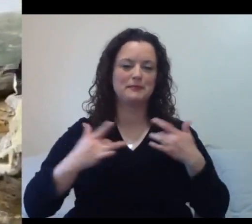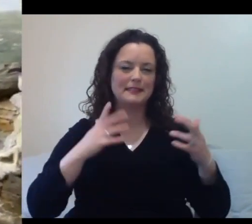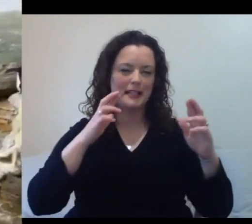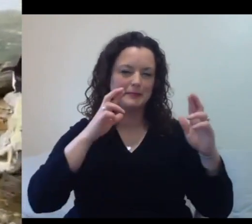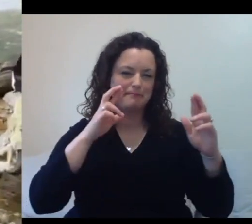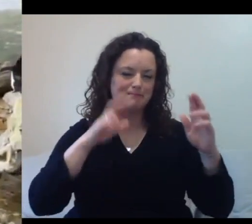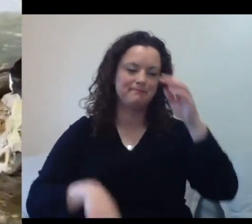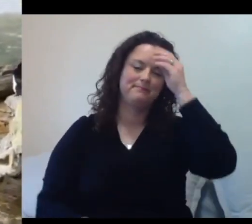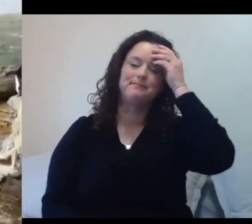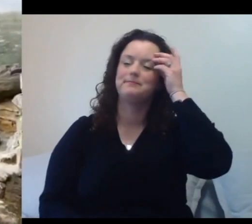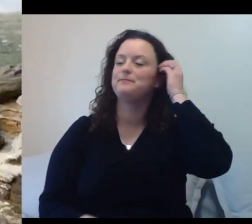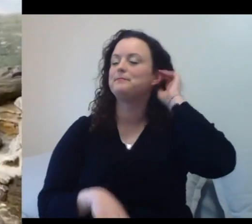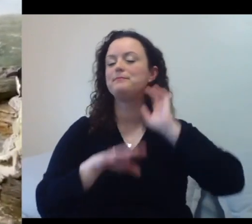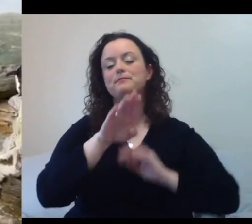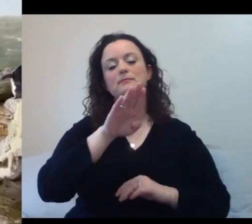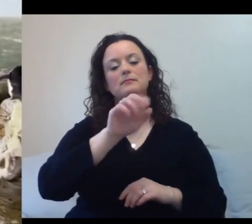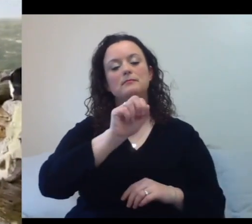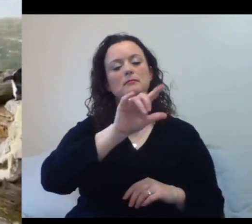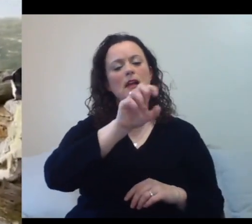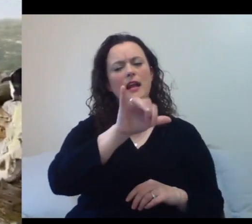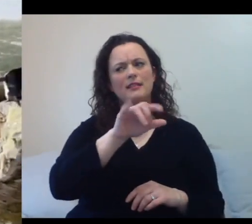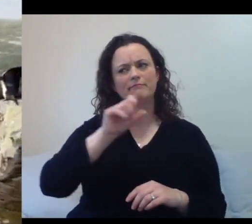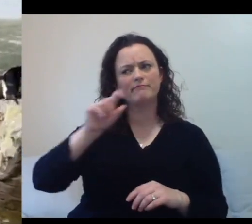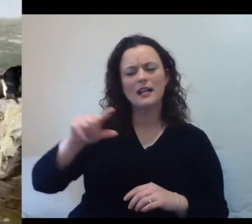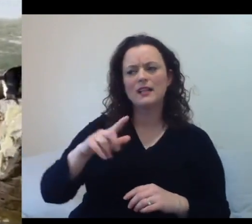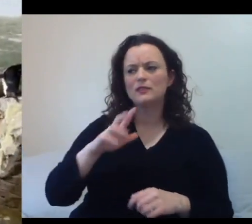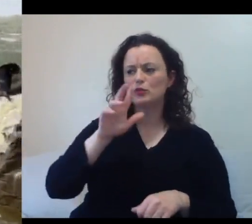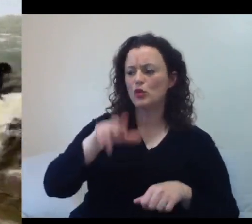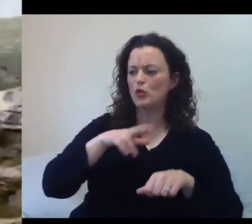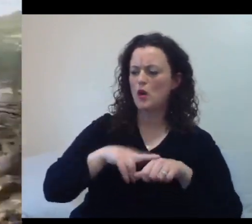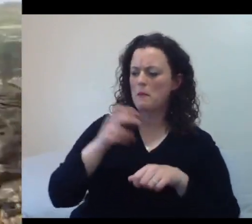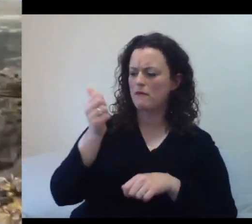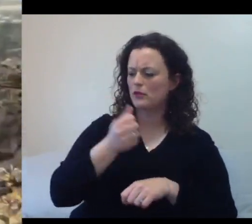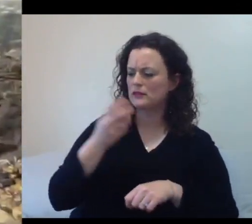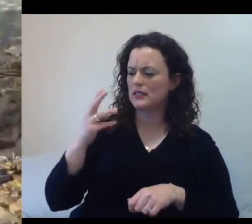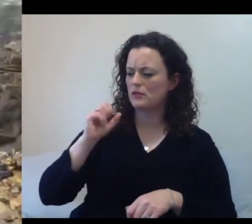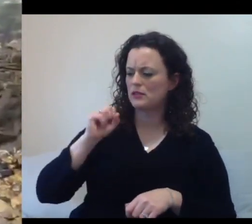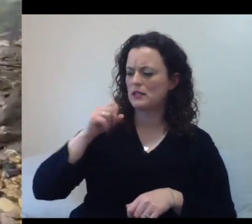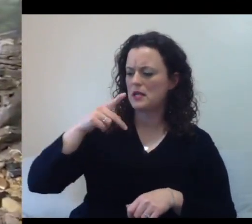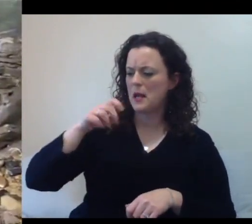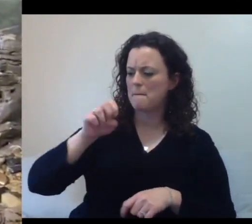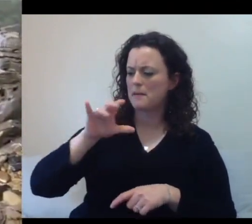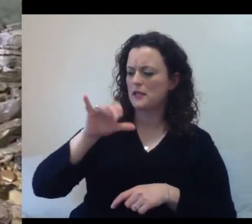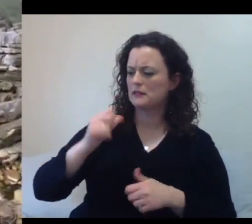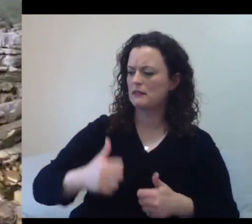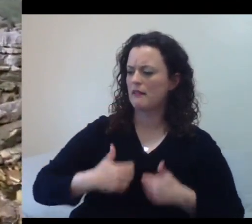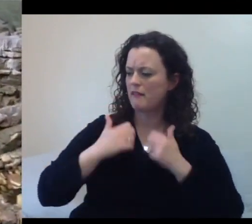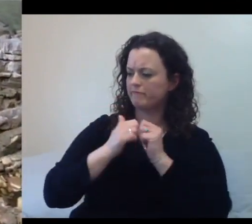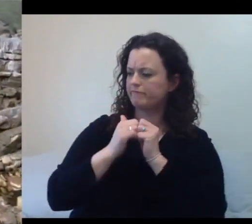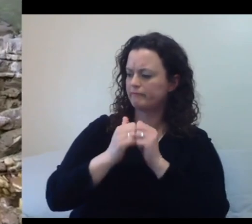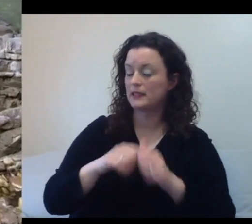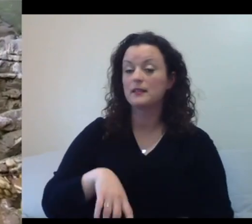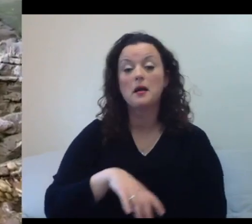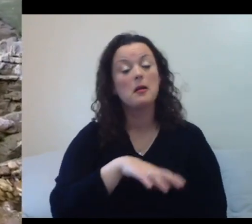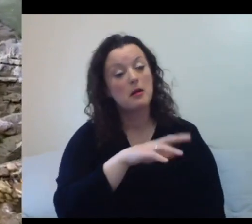normal for several different species to live together. Yeah, that's a great question. So, the cool thing about our exhibit is we are